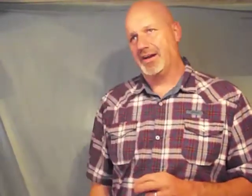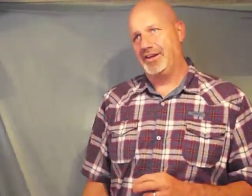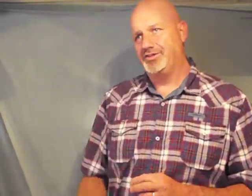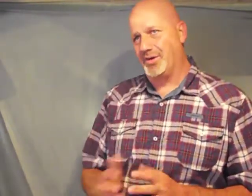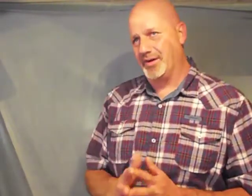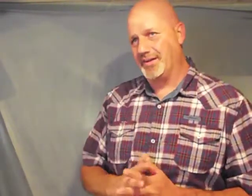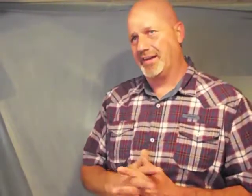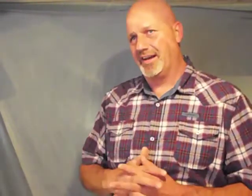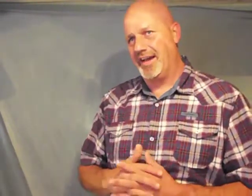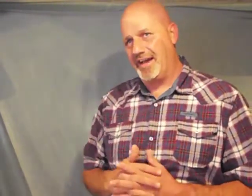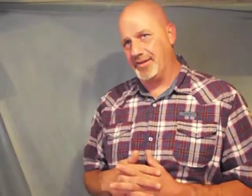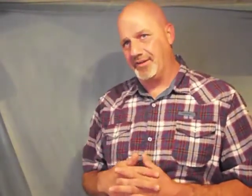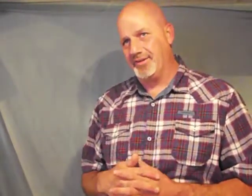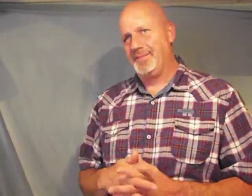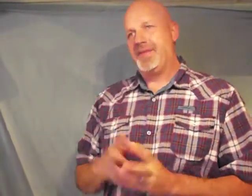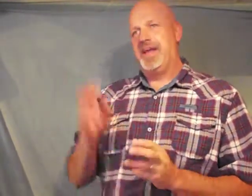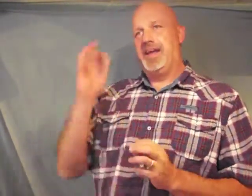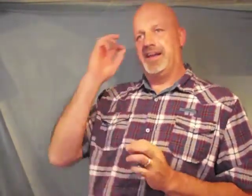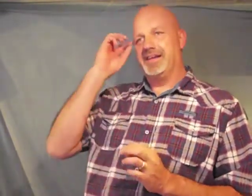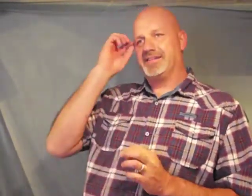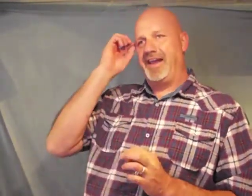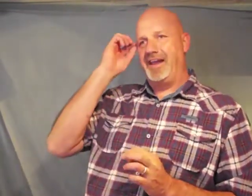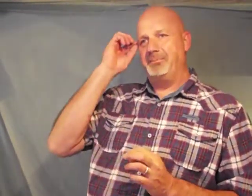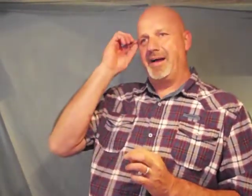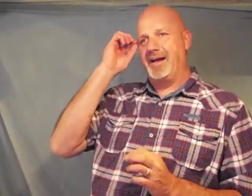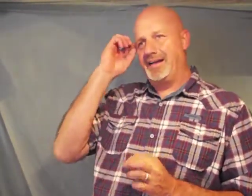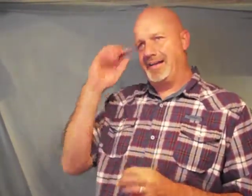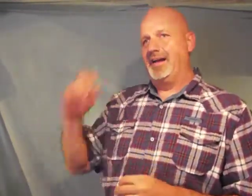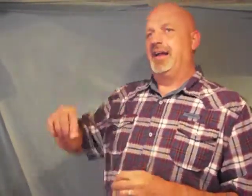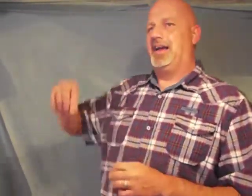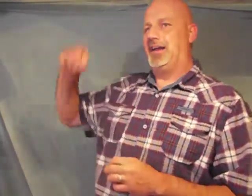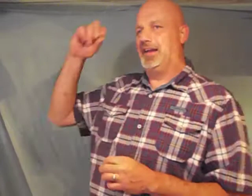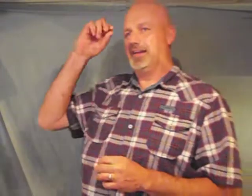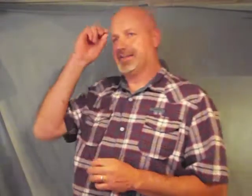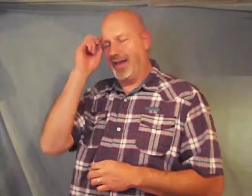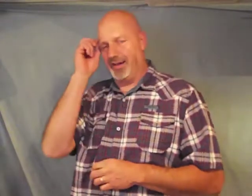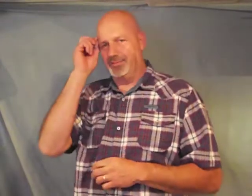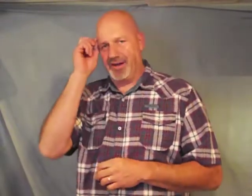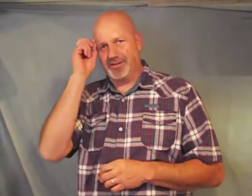join together in the same mind and in the same judgment